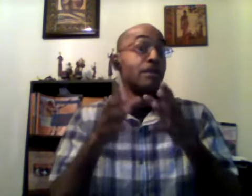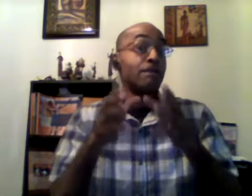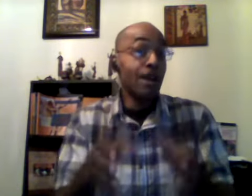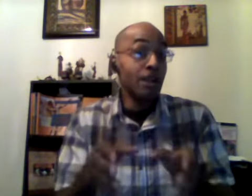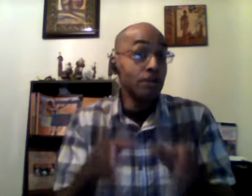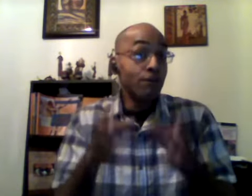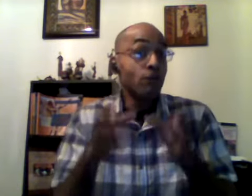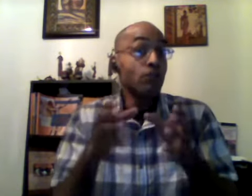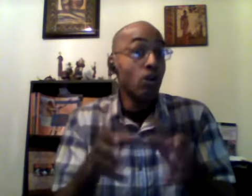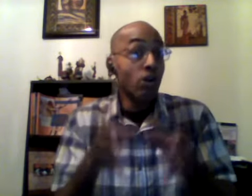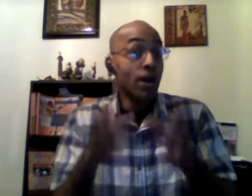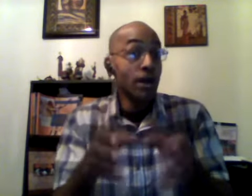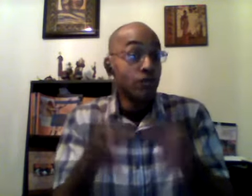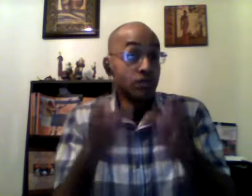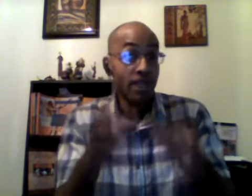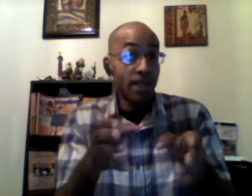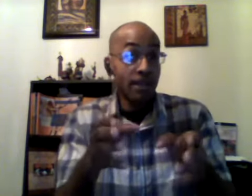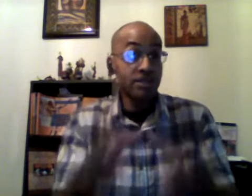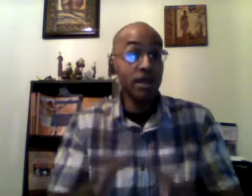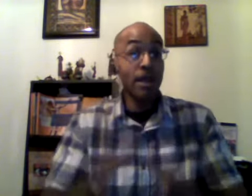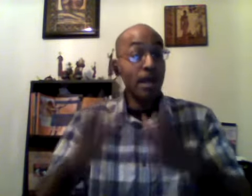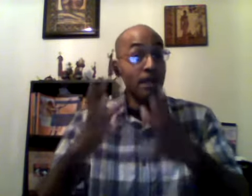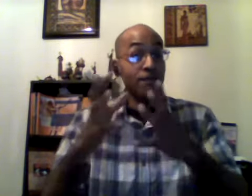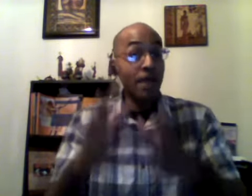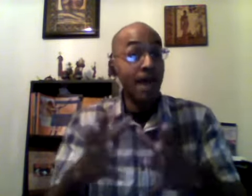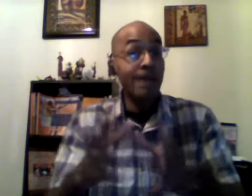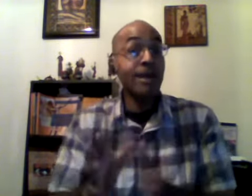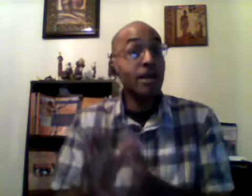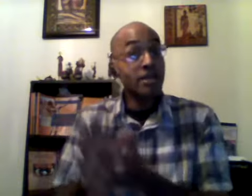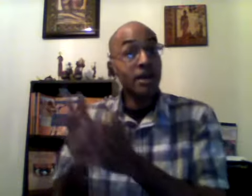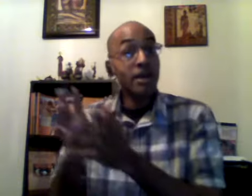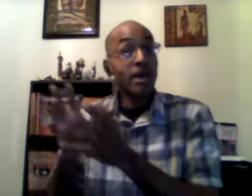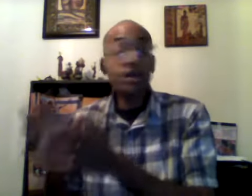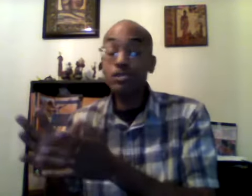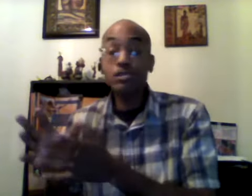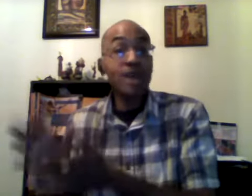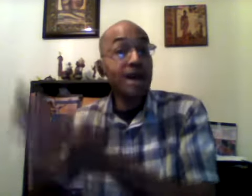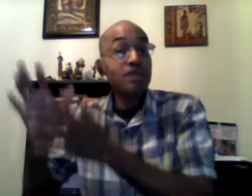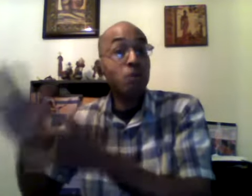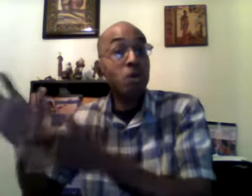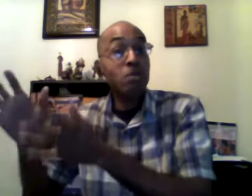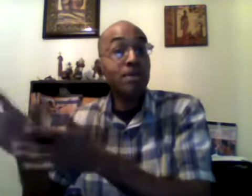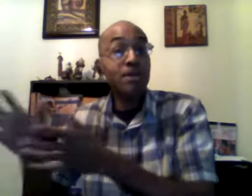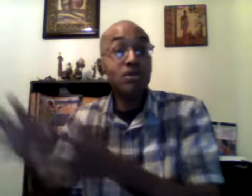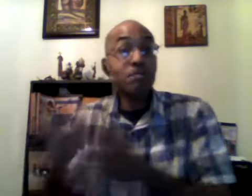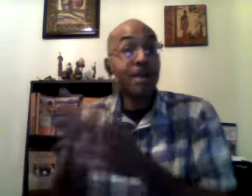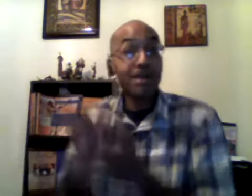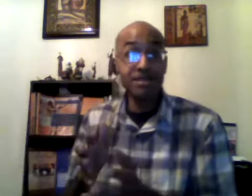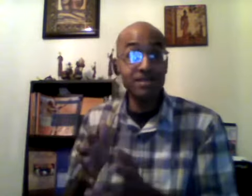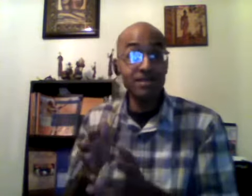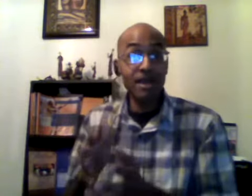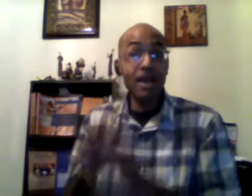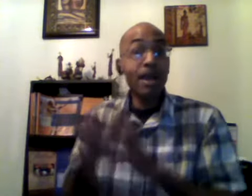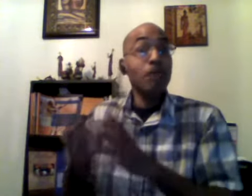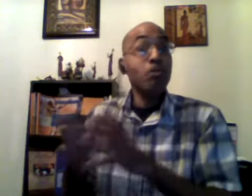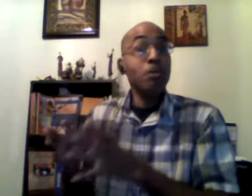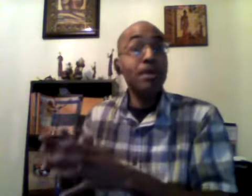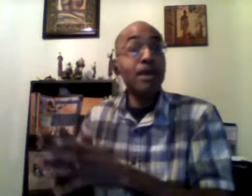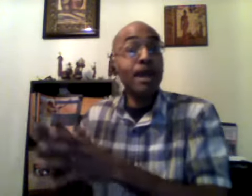developed for your health status if not the exercise won't be your medicine it will be a